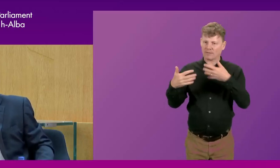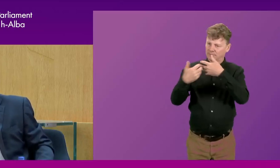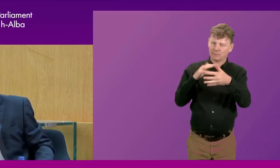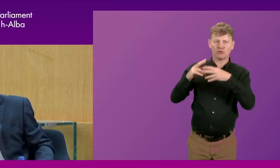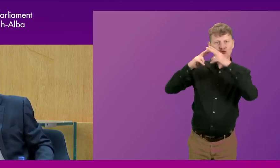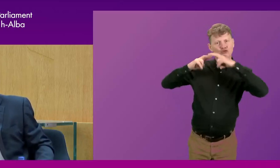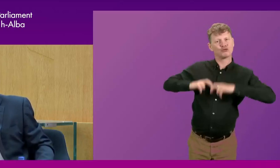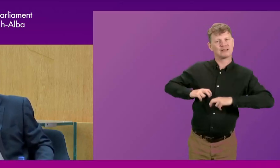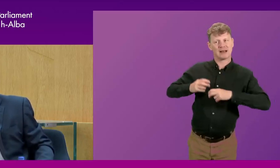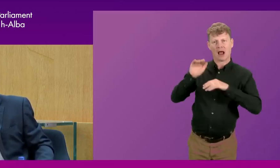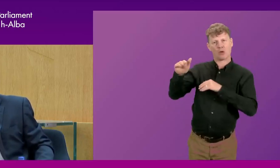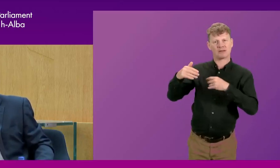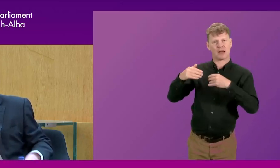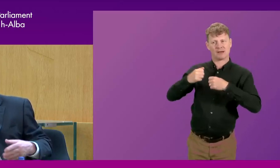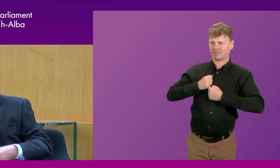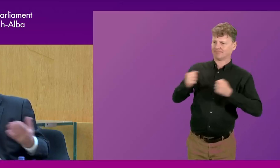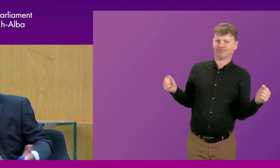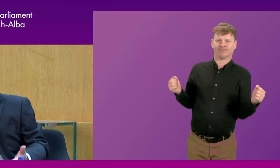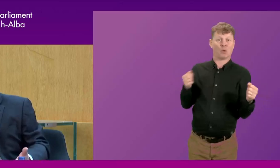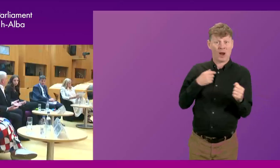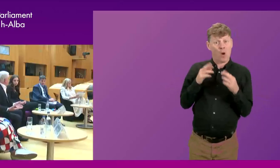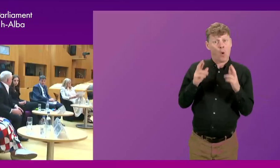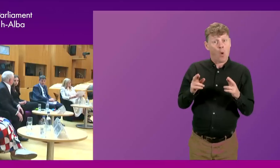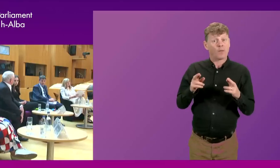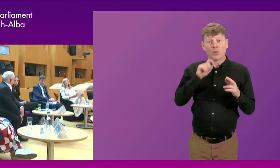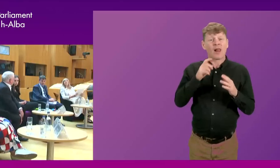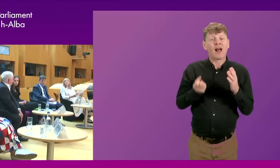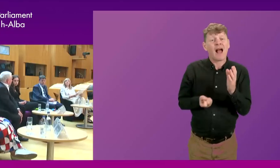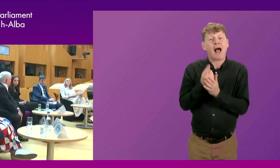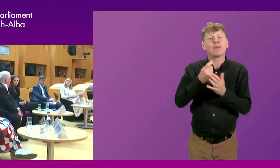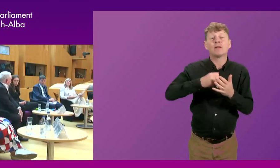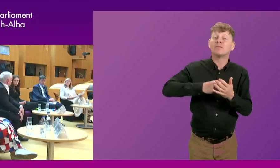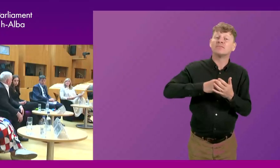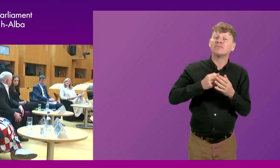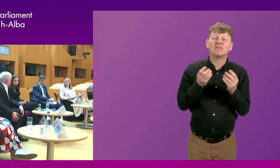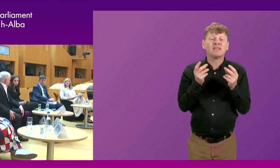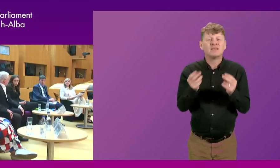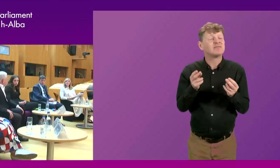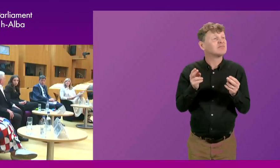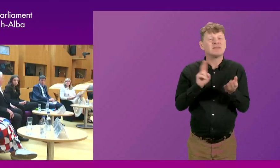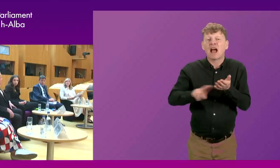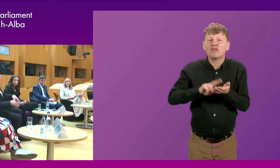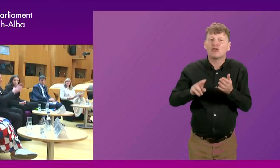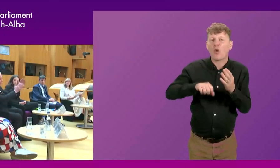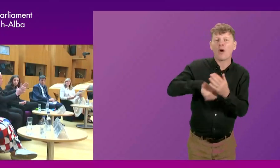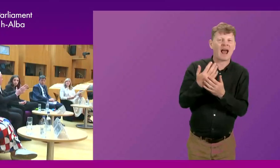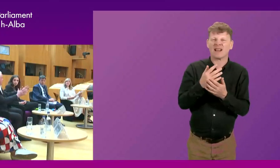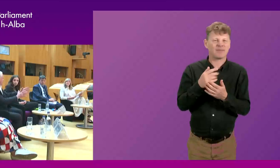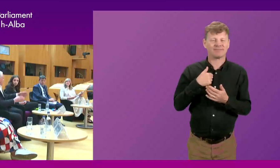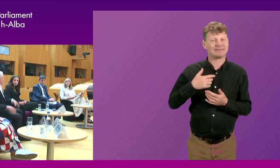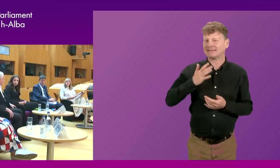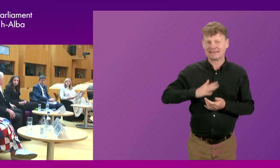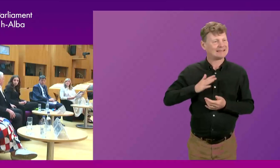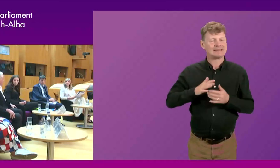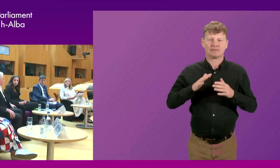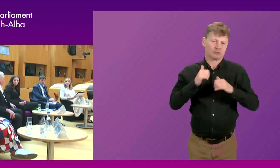I think we've all hoped over the years that that would happen organically, but maybe it needs a structure, some kind of forum in